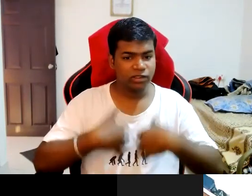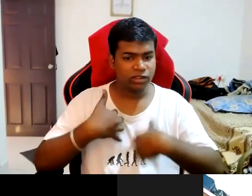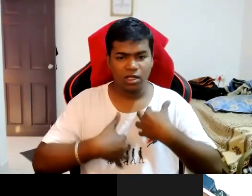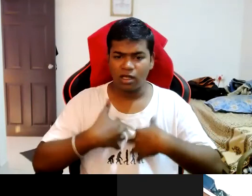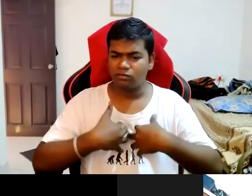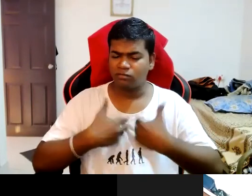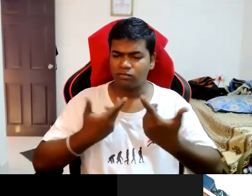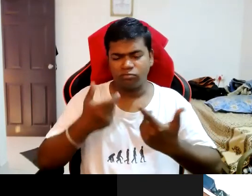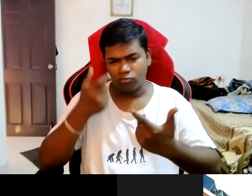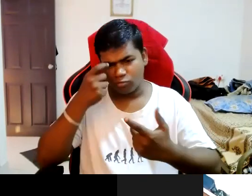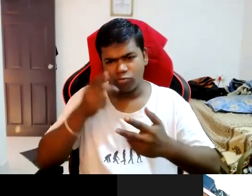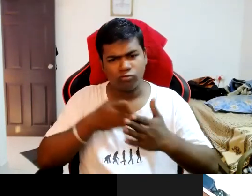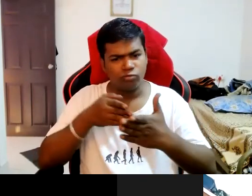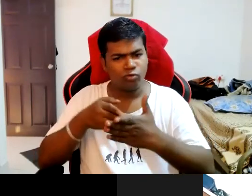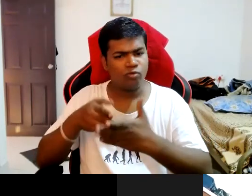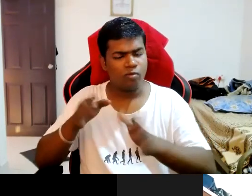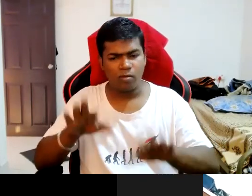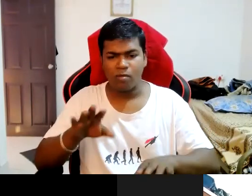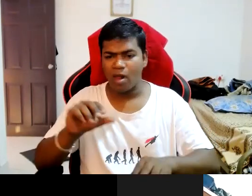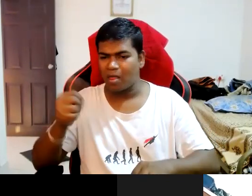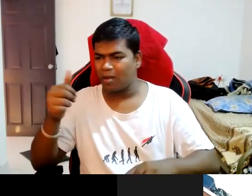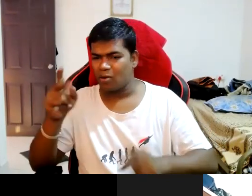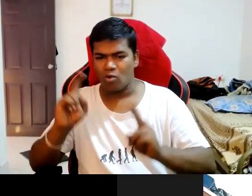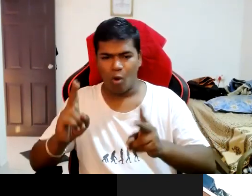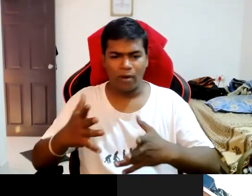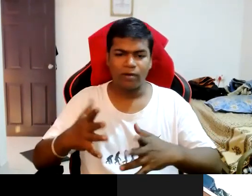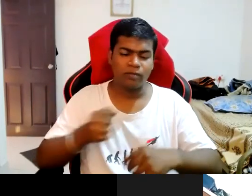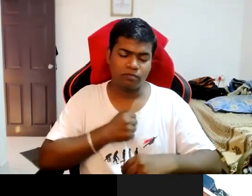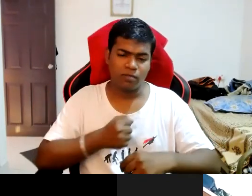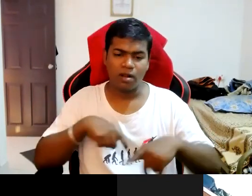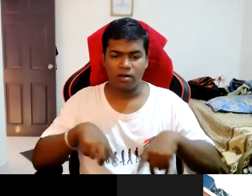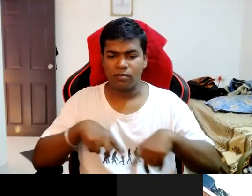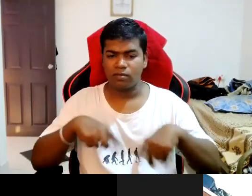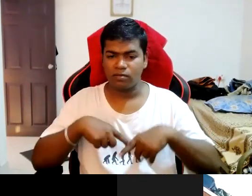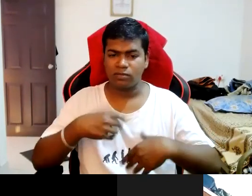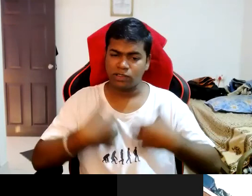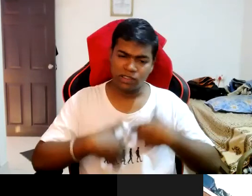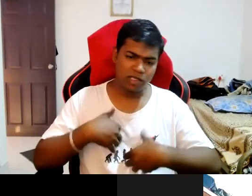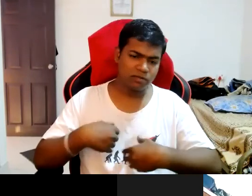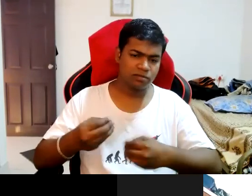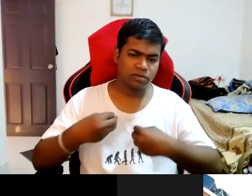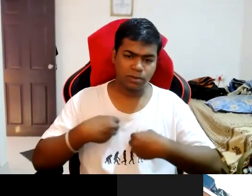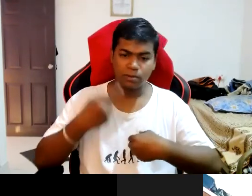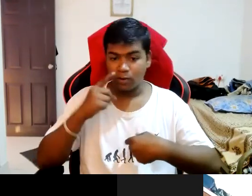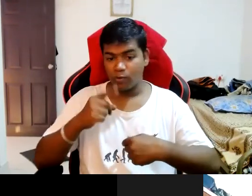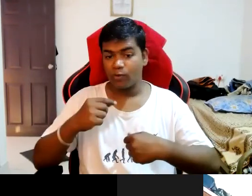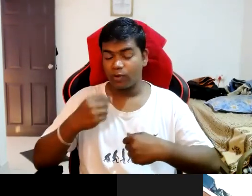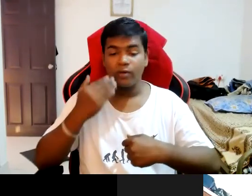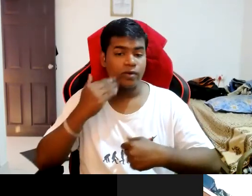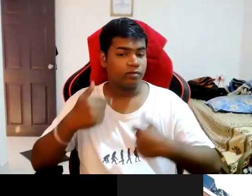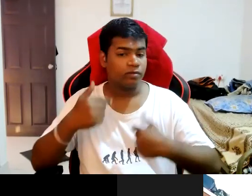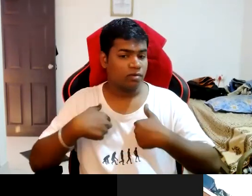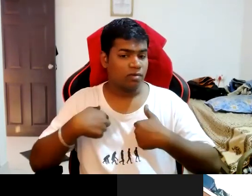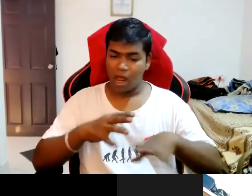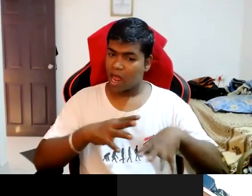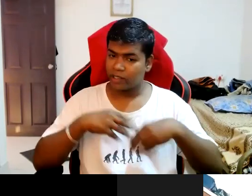it's not like other normal people's our life life will give a lot of challenges but when we are accepting our